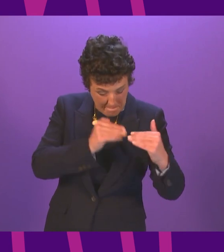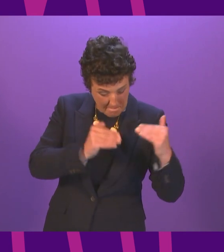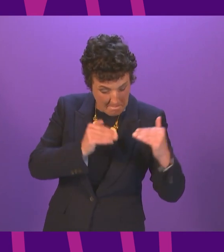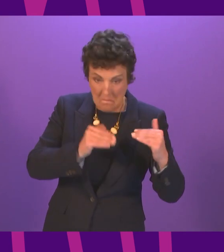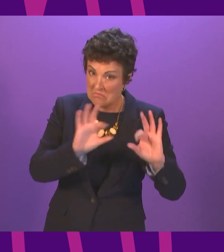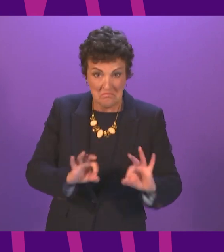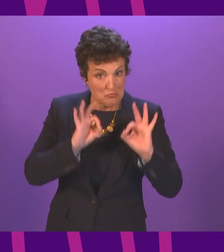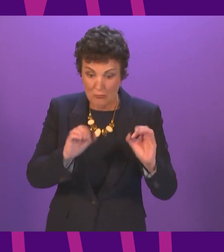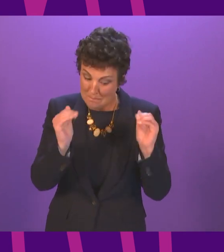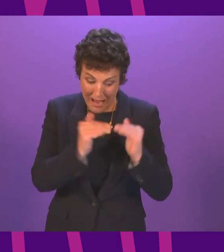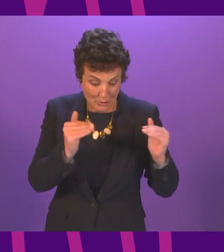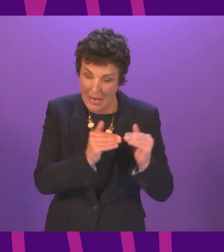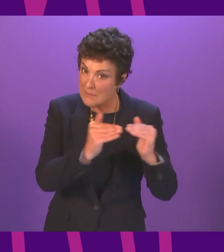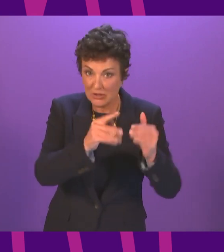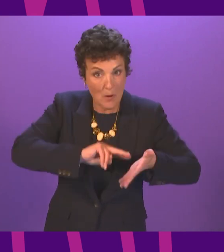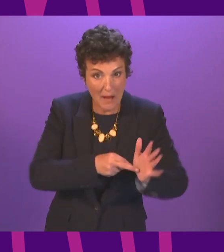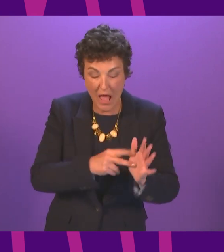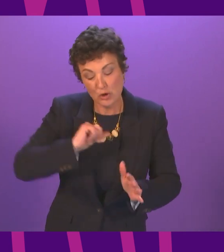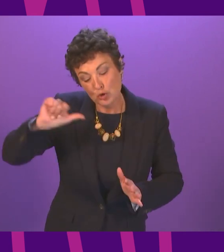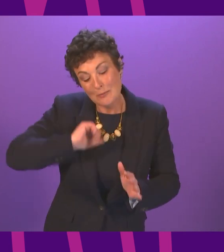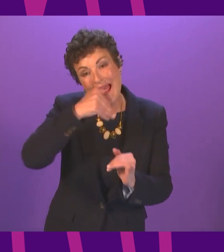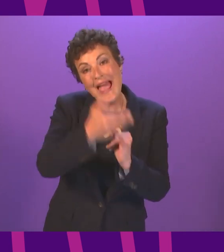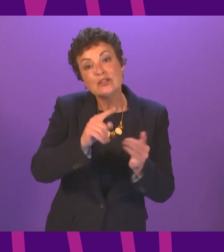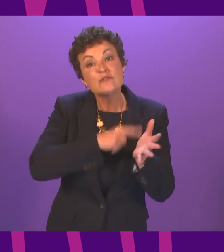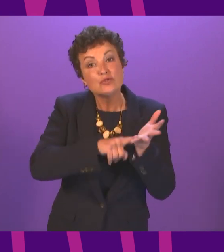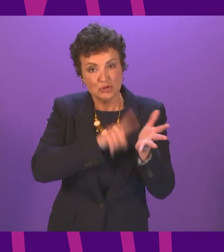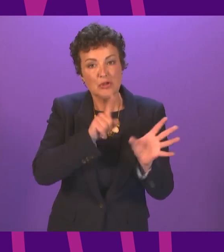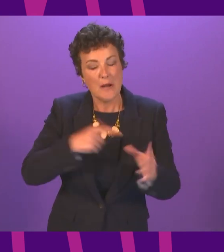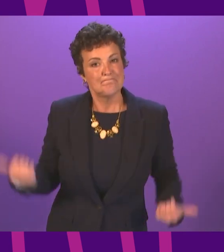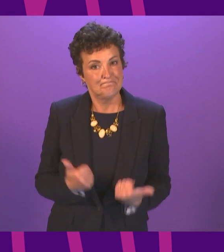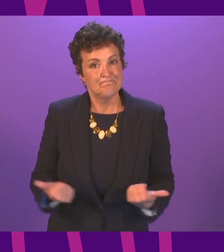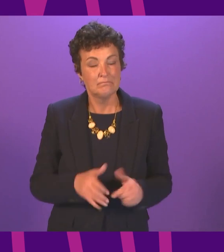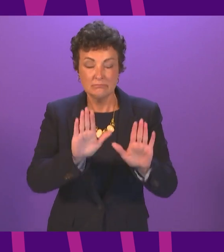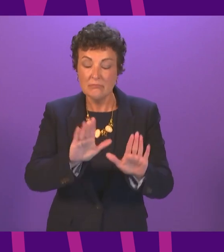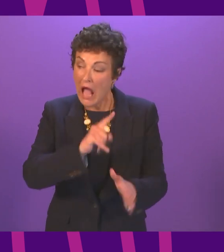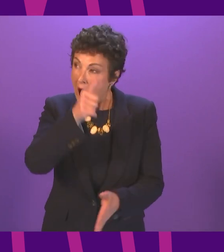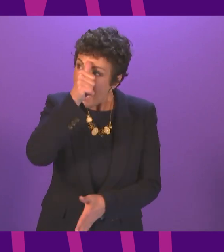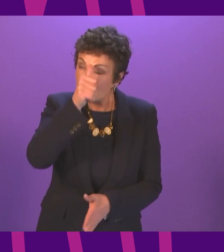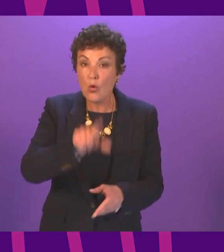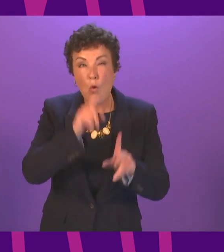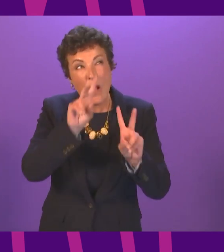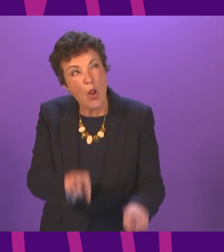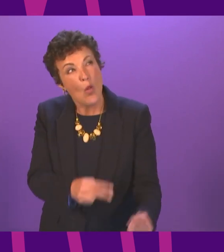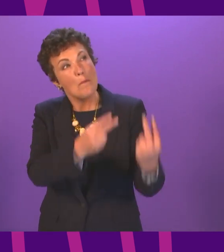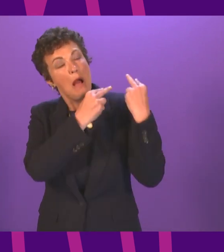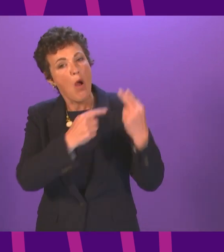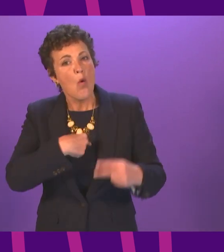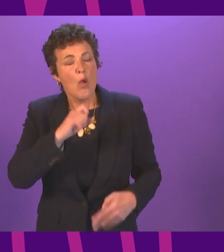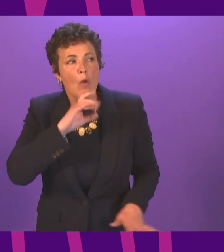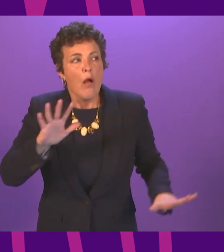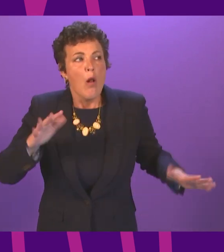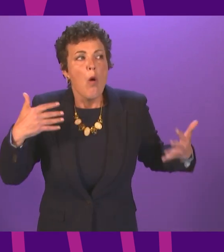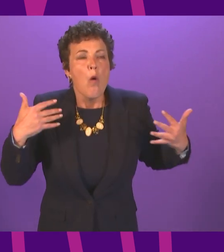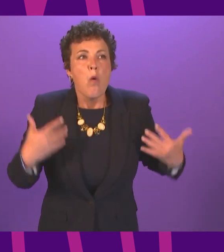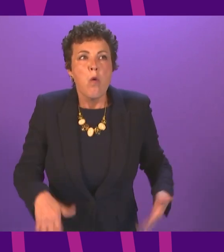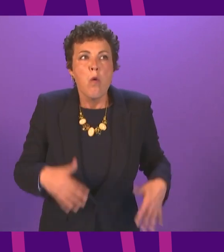to the adult population by the end of July. We will look back on this as one of the greatest single achievements of both